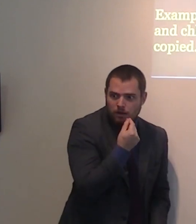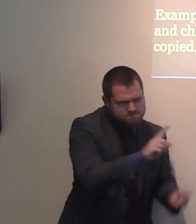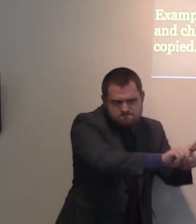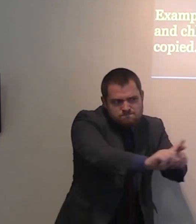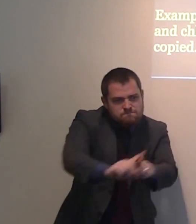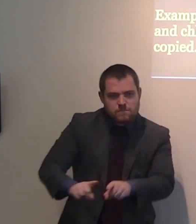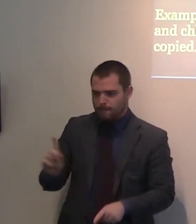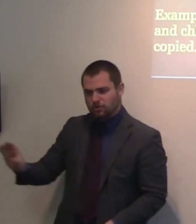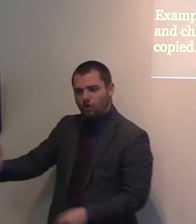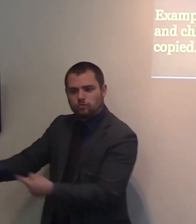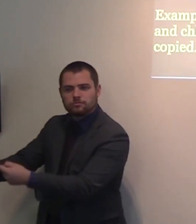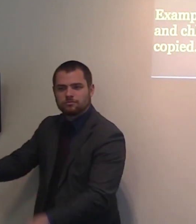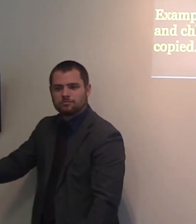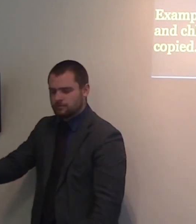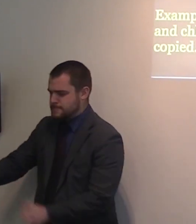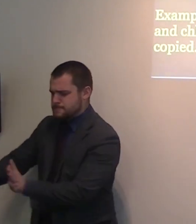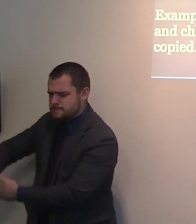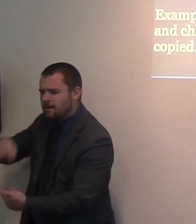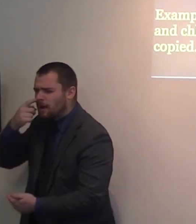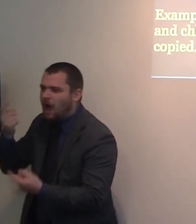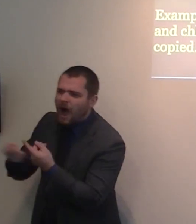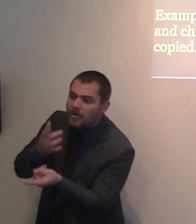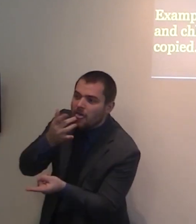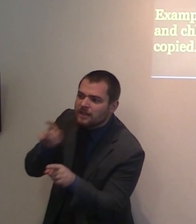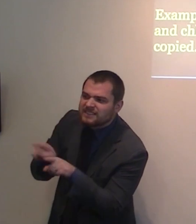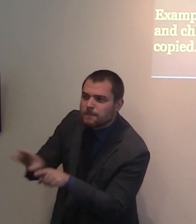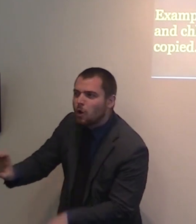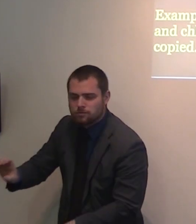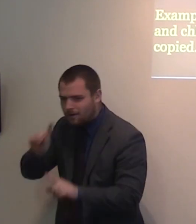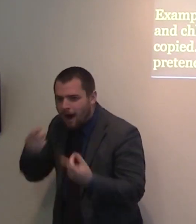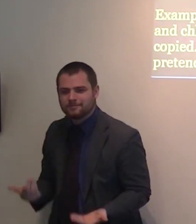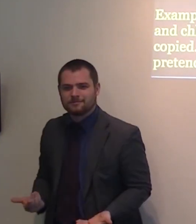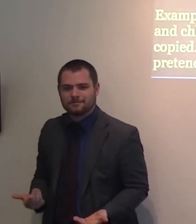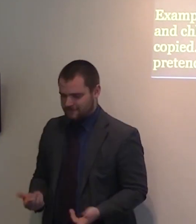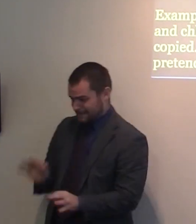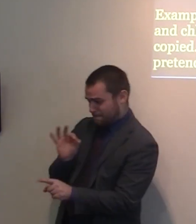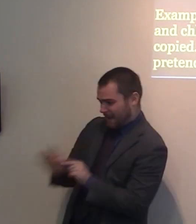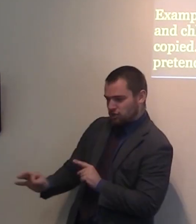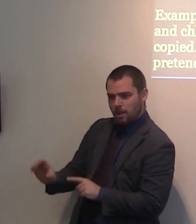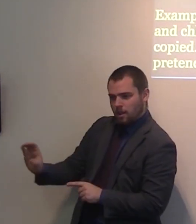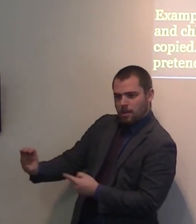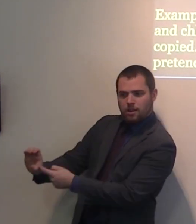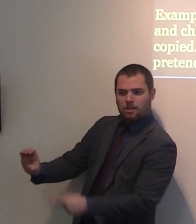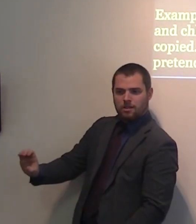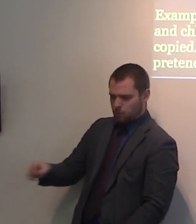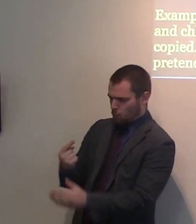awkward person. Because this is not the way you dress the whole. Oh, this is how Christians behave. There is a problem.